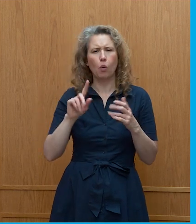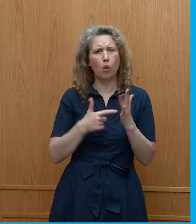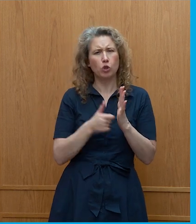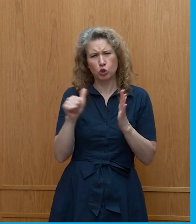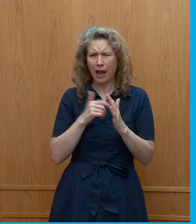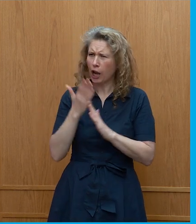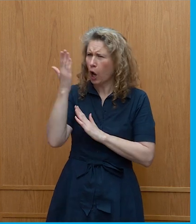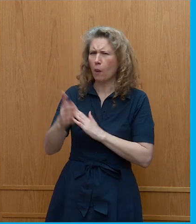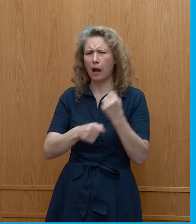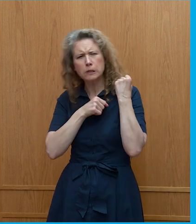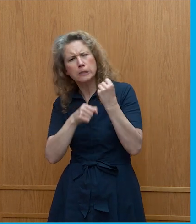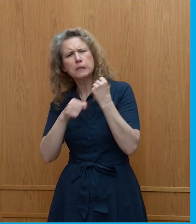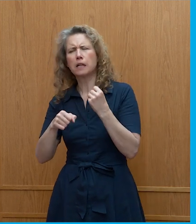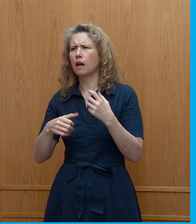out and